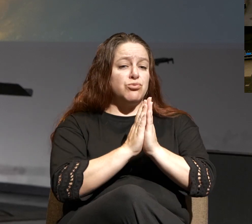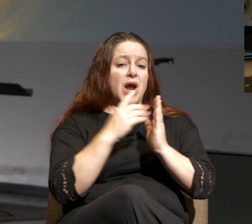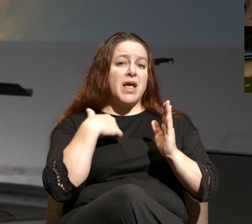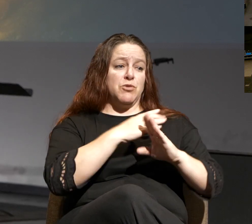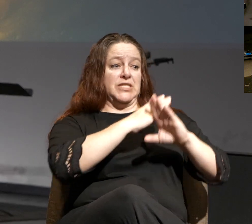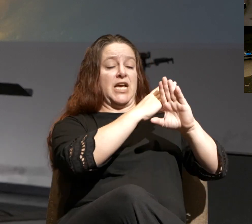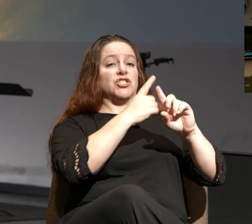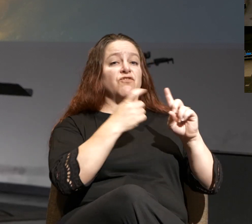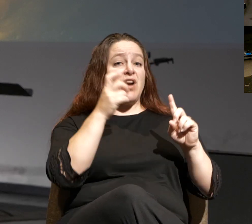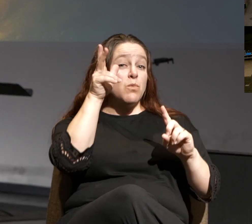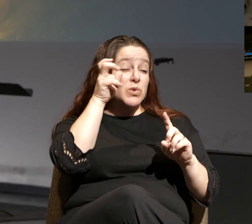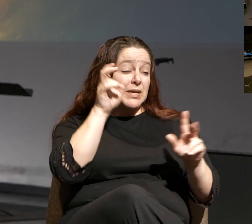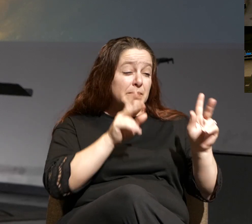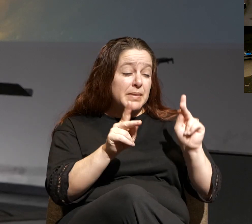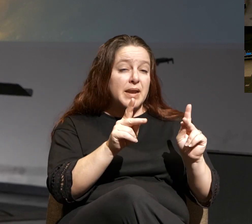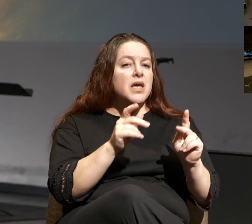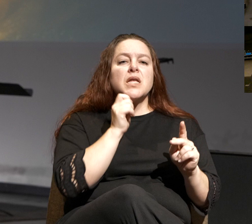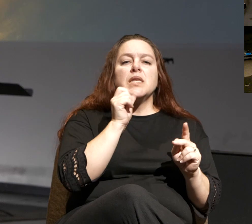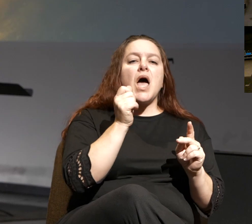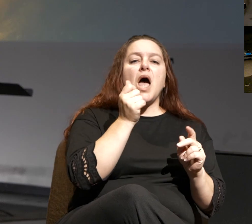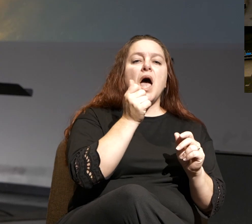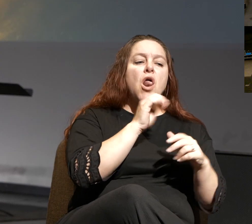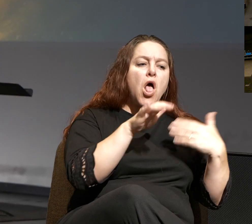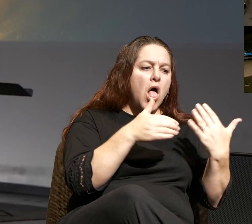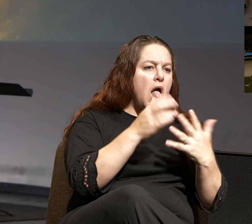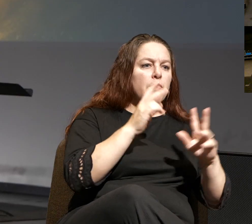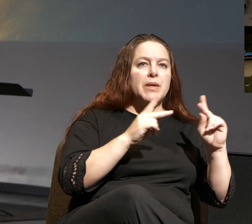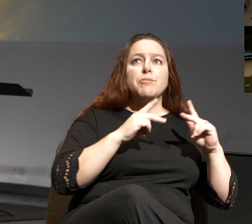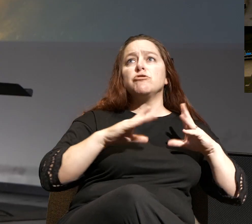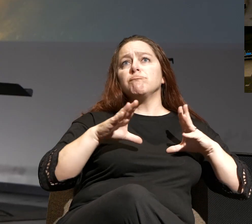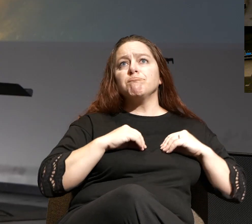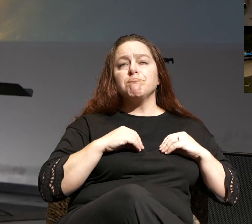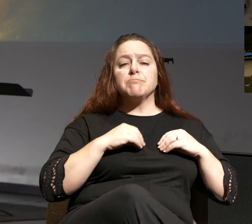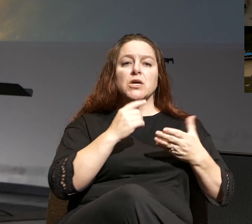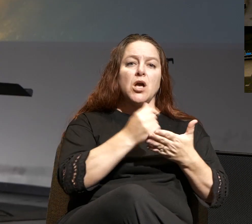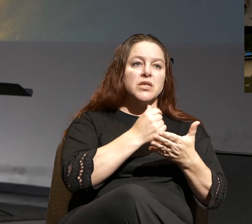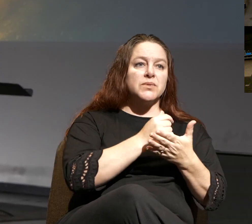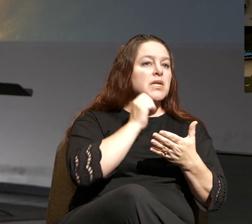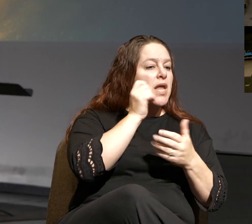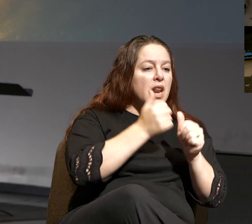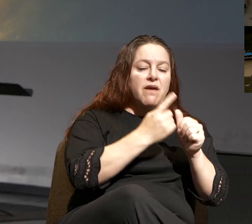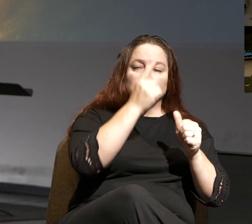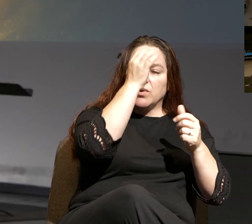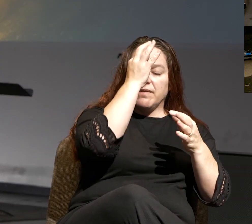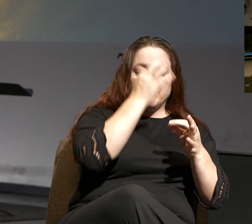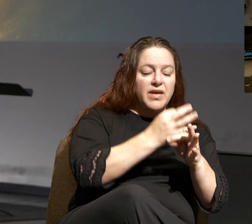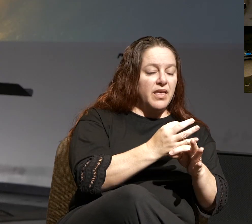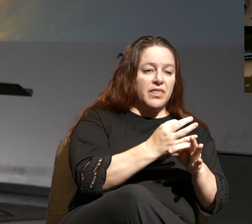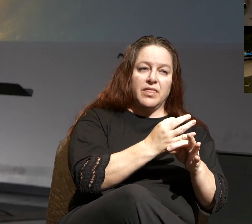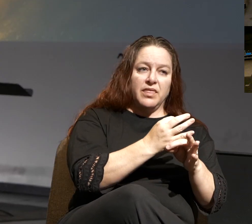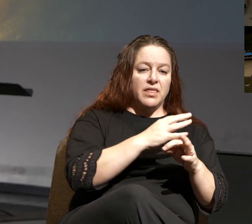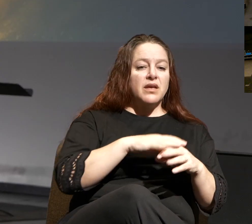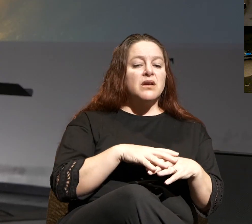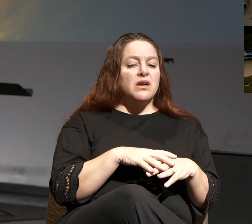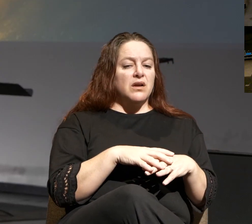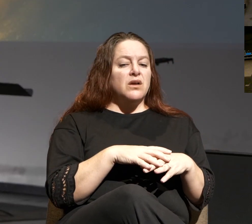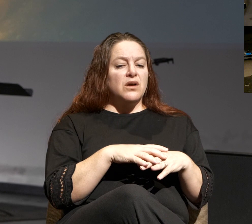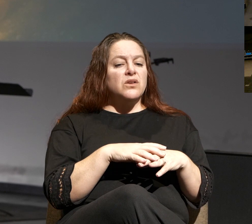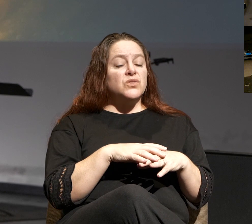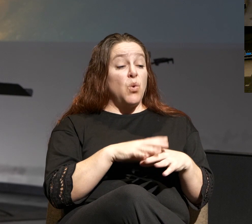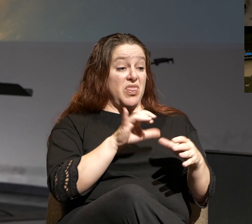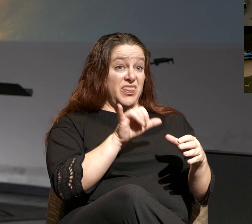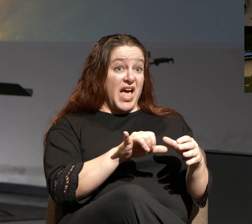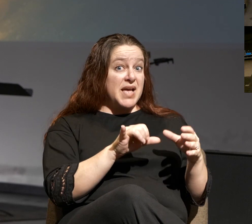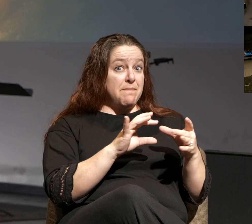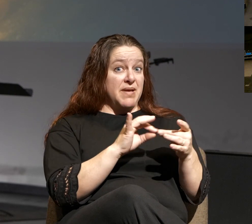everyone is totally receptive of the gospel. Not everyone has faith. Now, this request means a lot to this original audience,